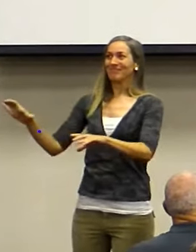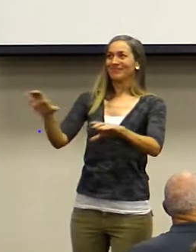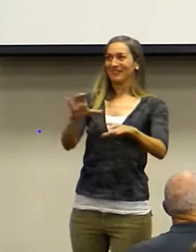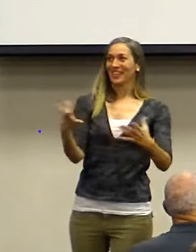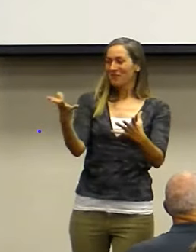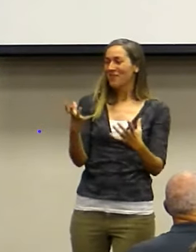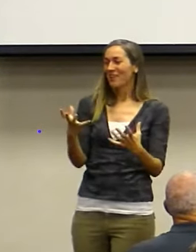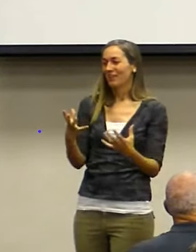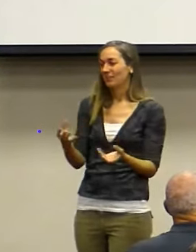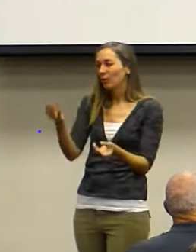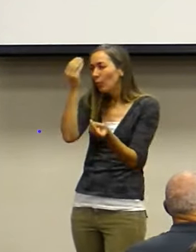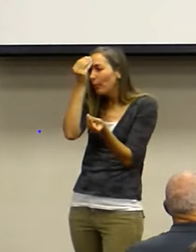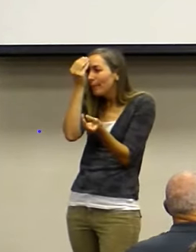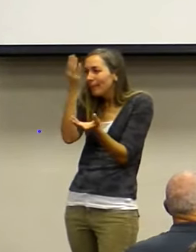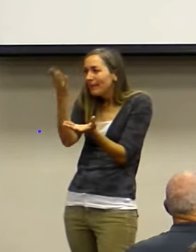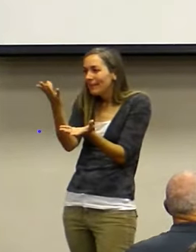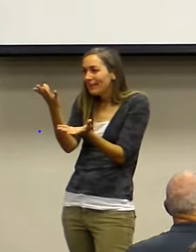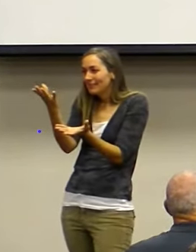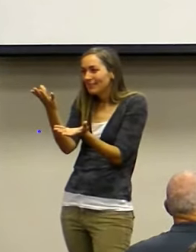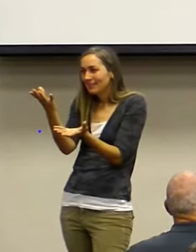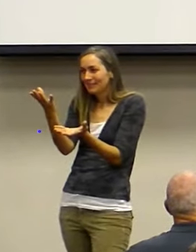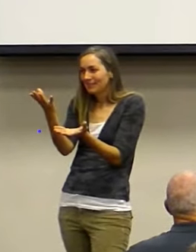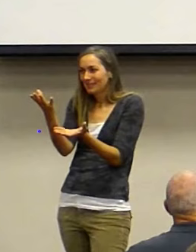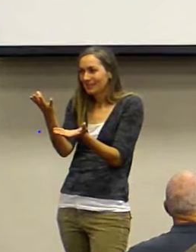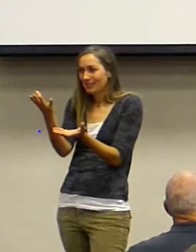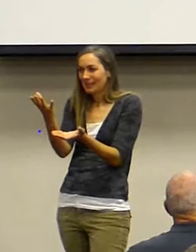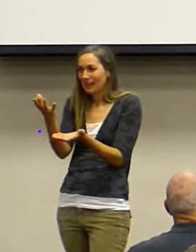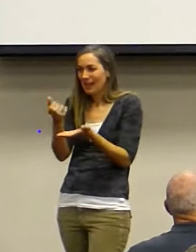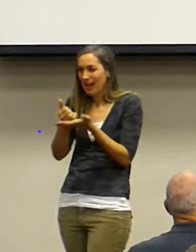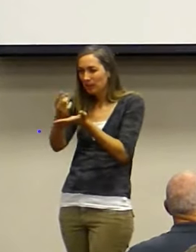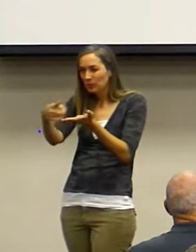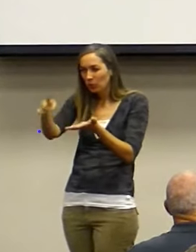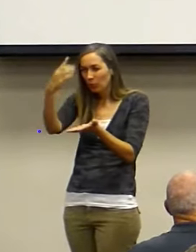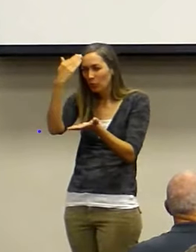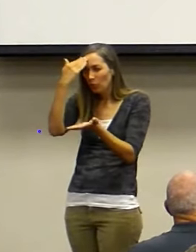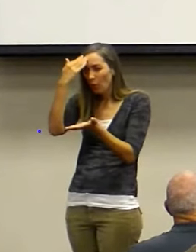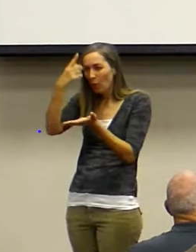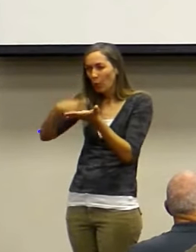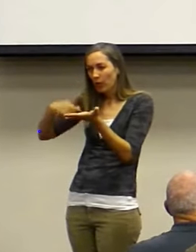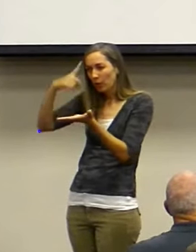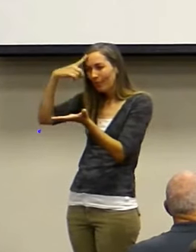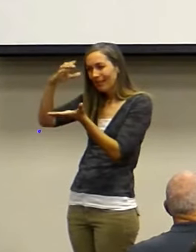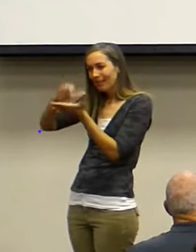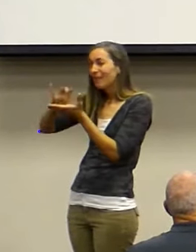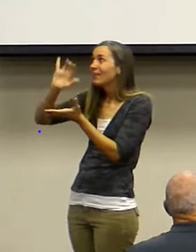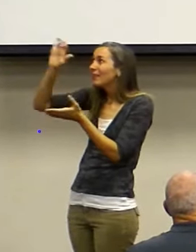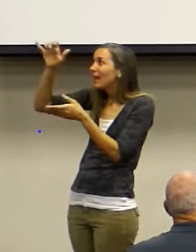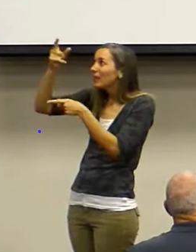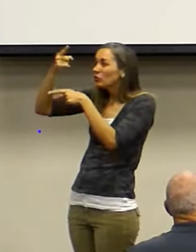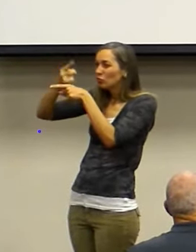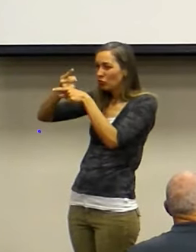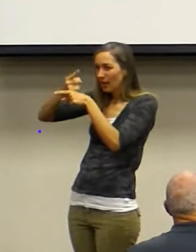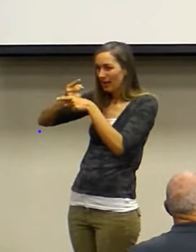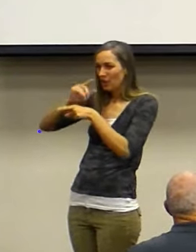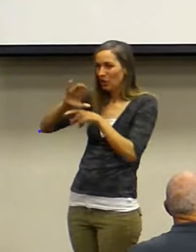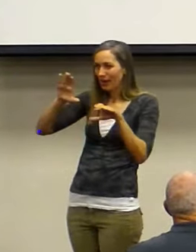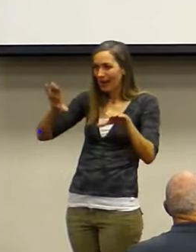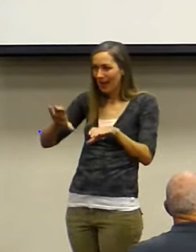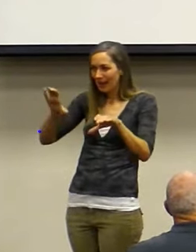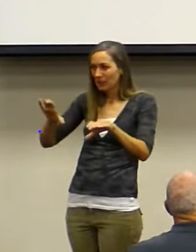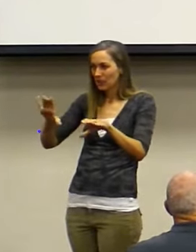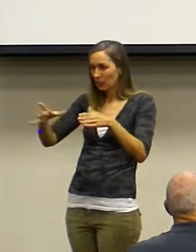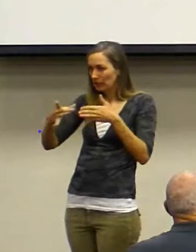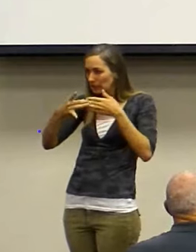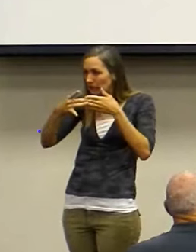Obedience lets you know what you believe in is the right thing. And your action will lead you towards that. You see,